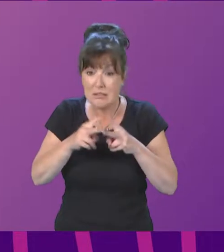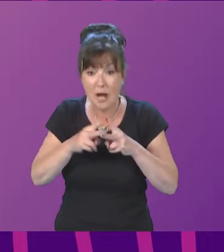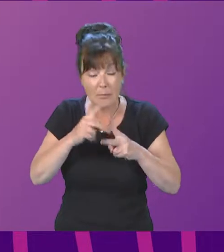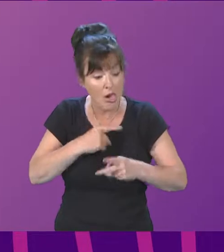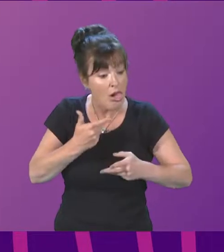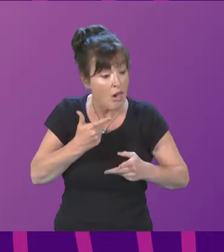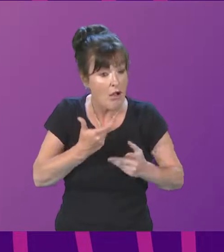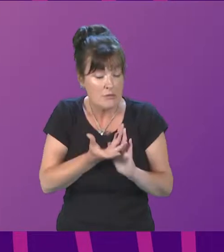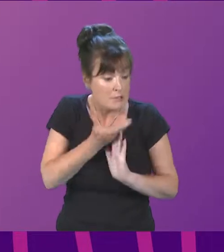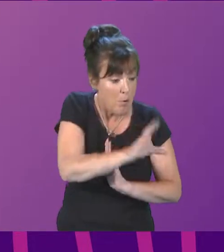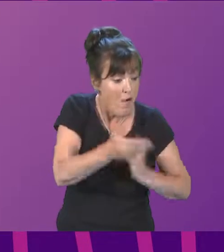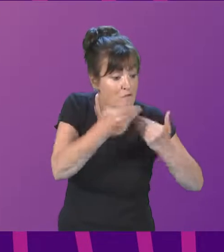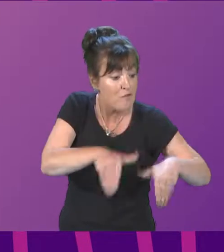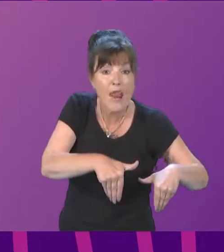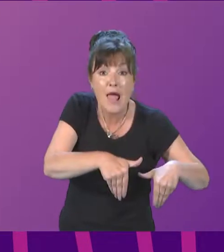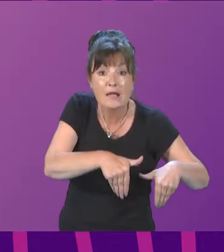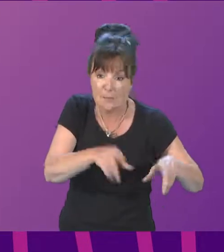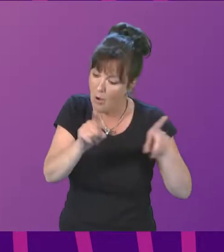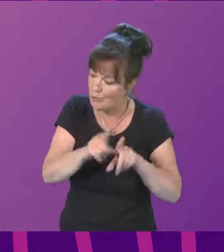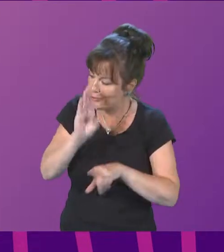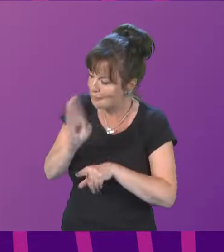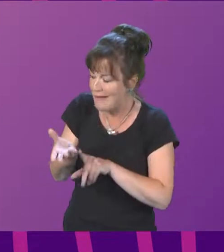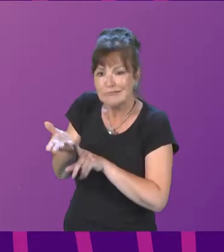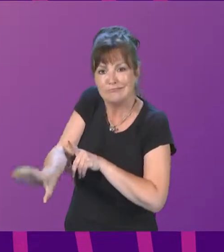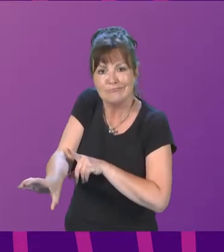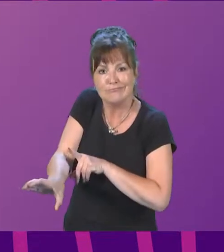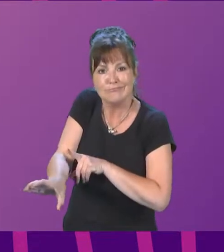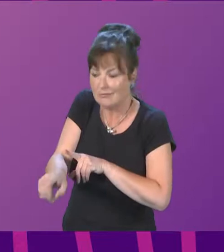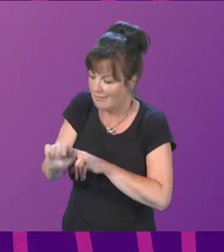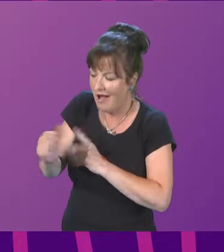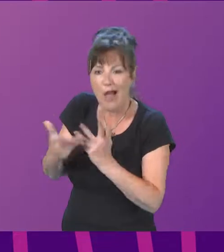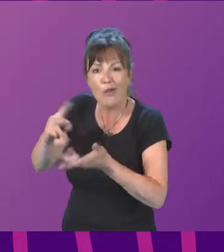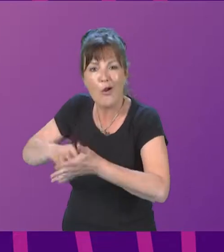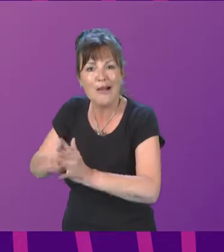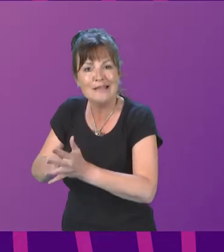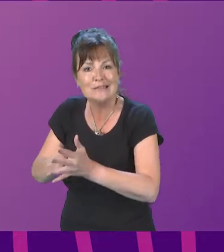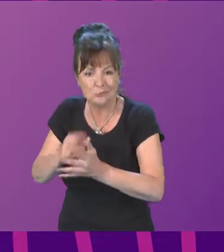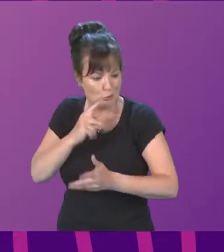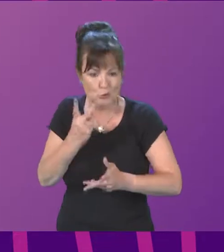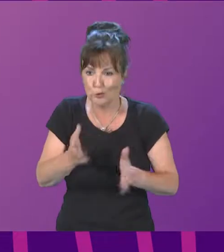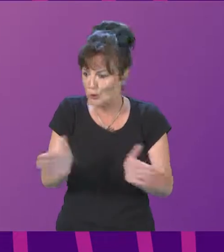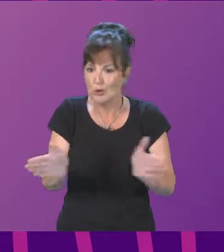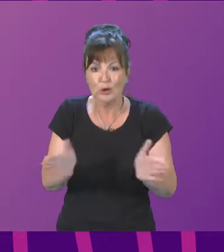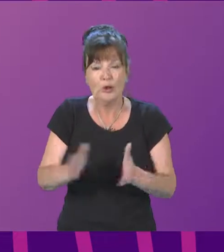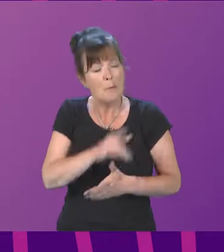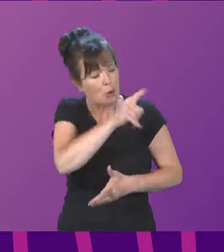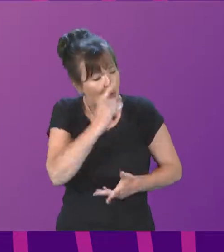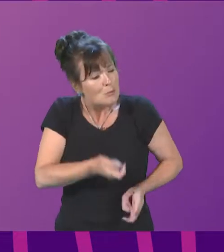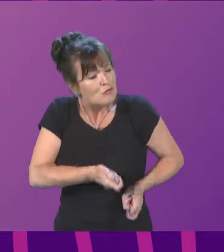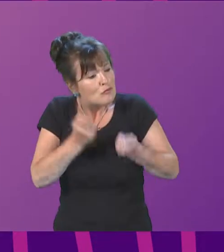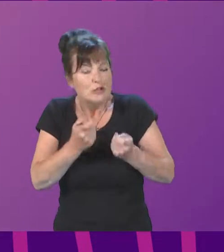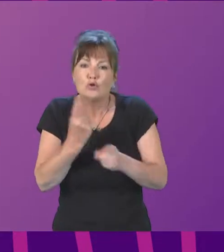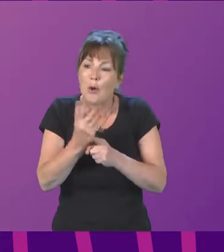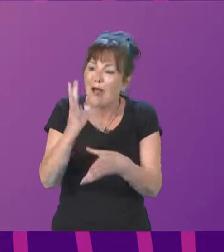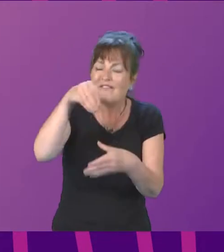frontline services, but also directly funding organisations as well. But the point that she raises is that investment isn't just